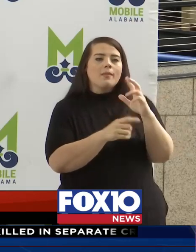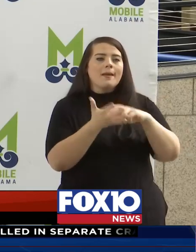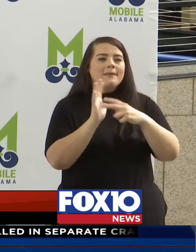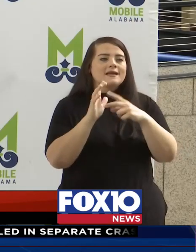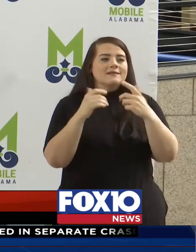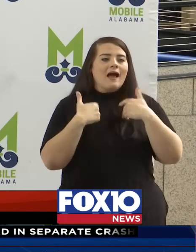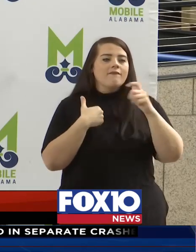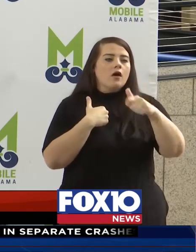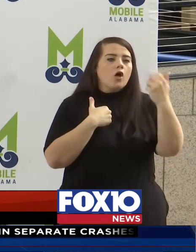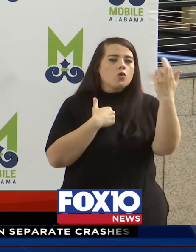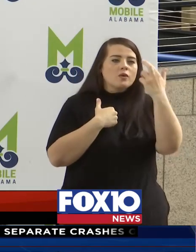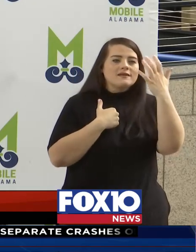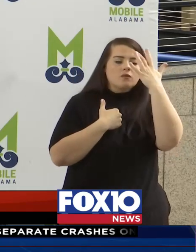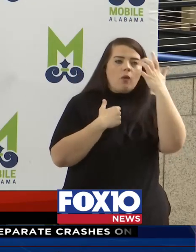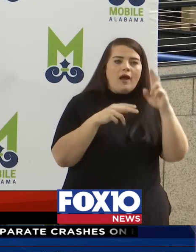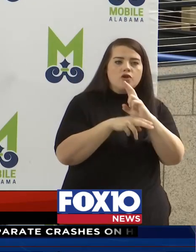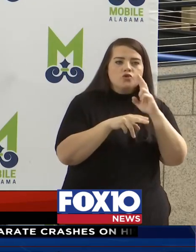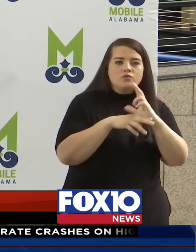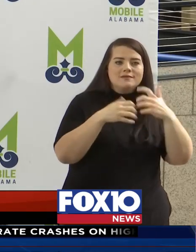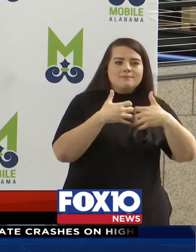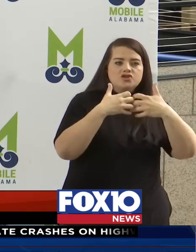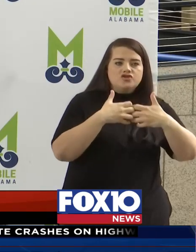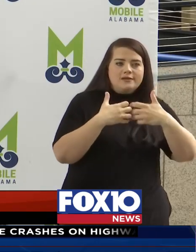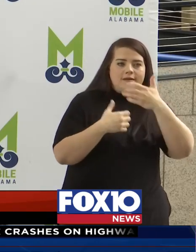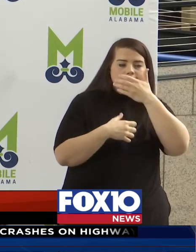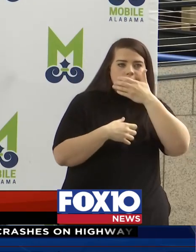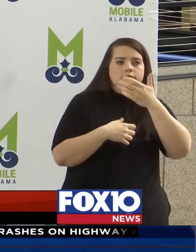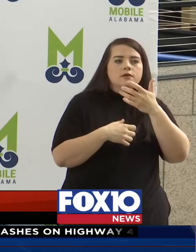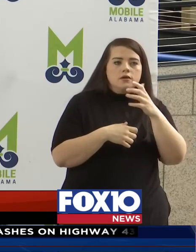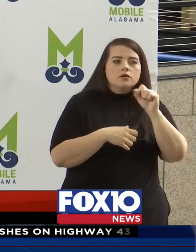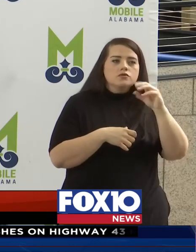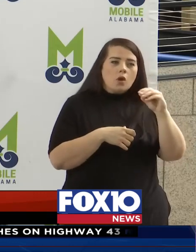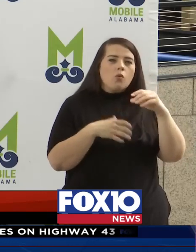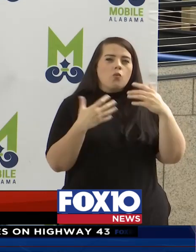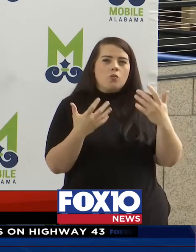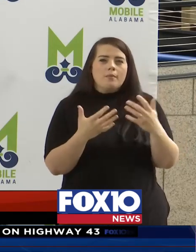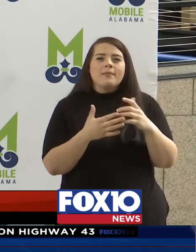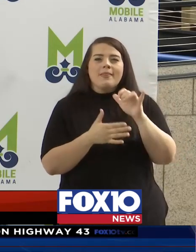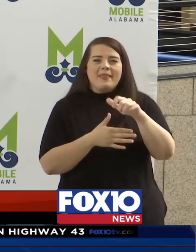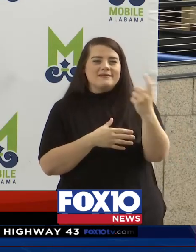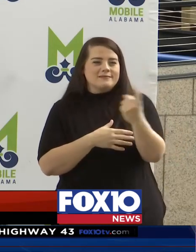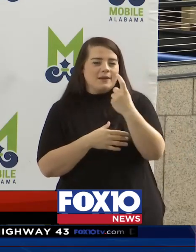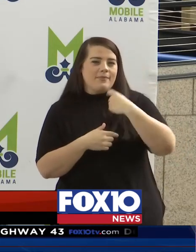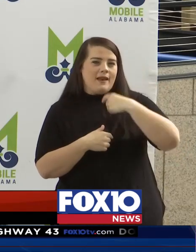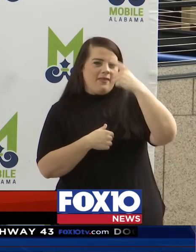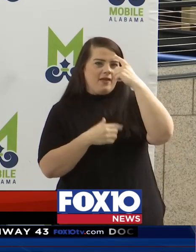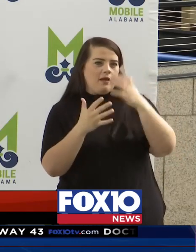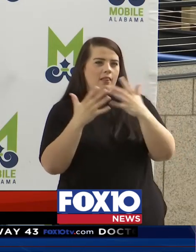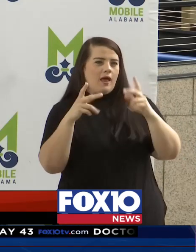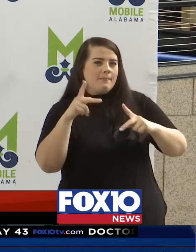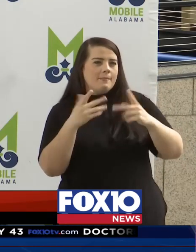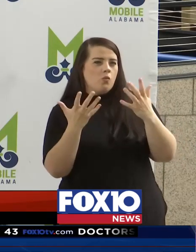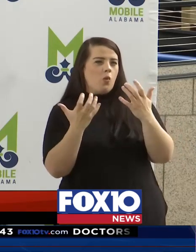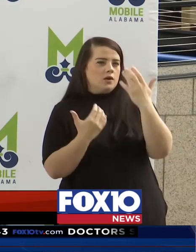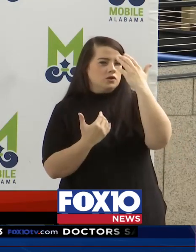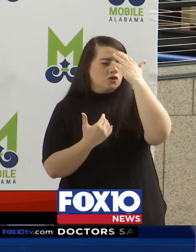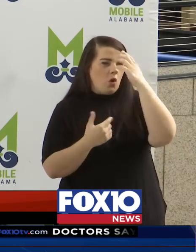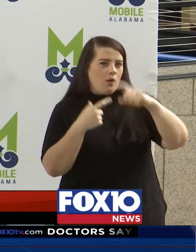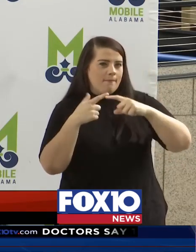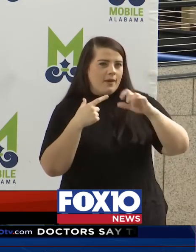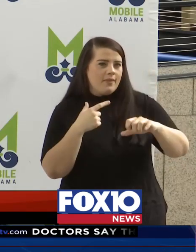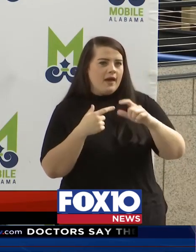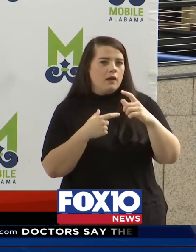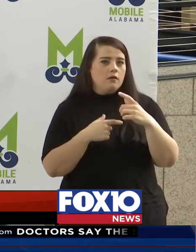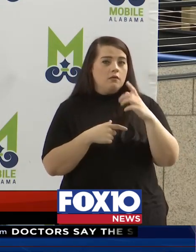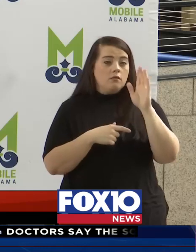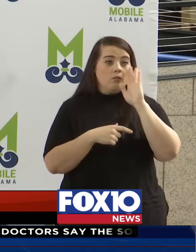host of other reasons, a host of other health reasons. So anyway, that's something I think that a lot of people wanted to know, where are